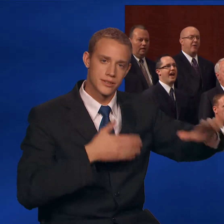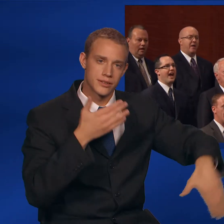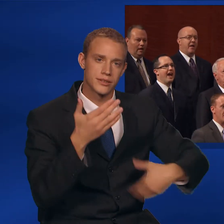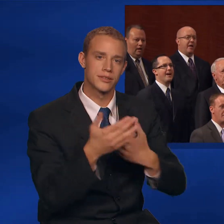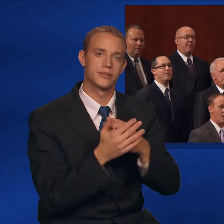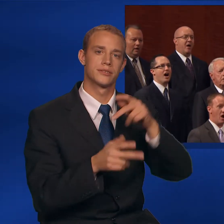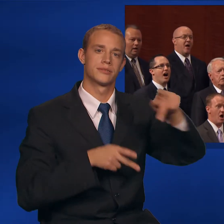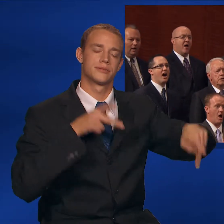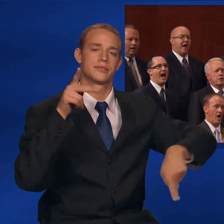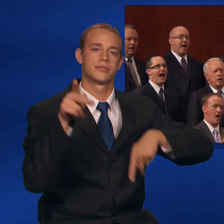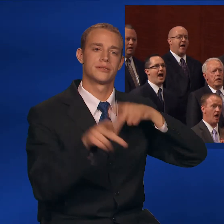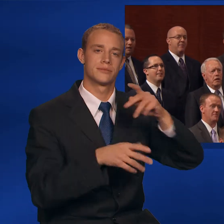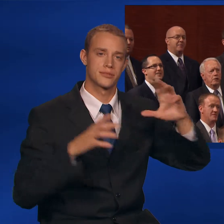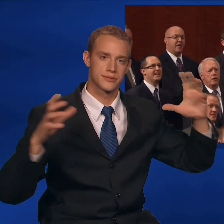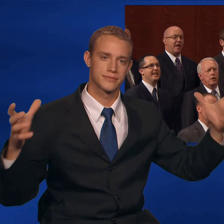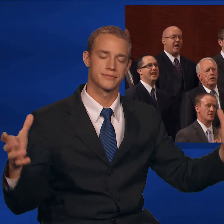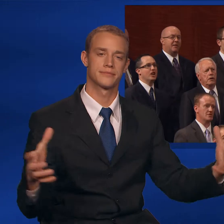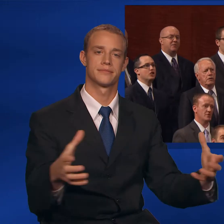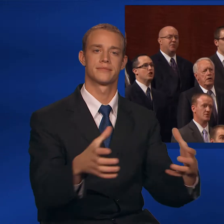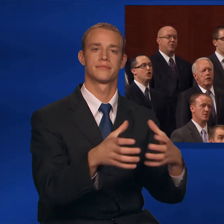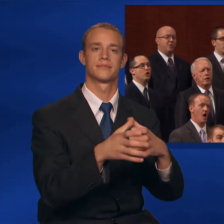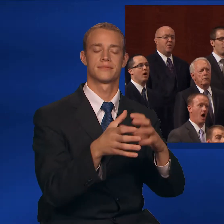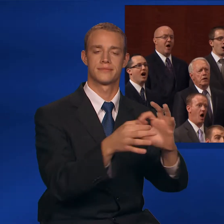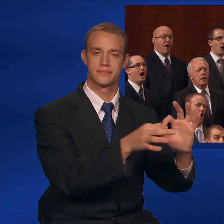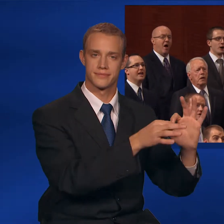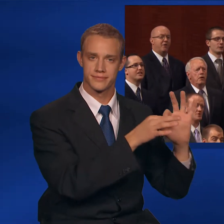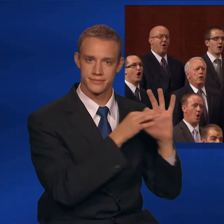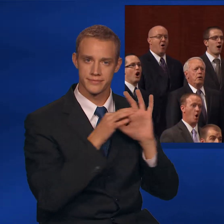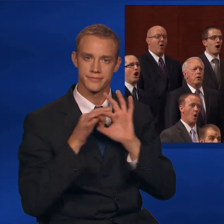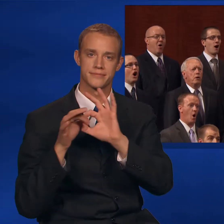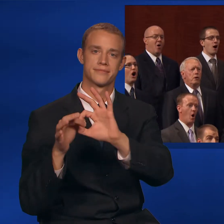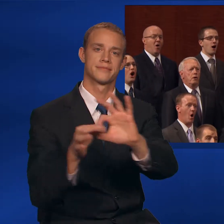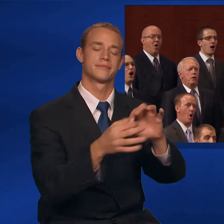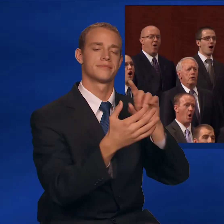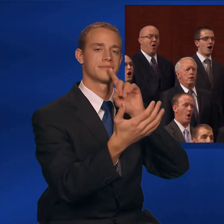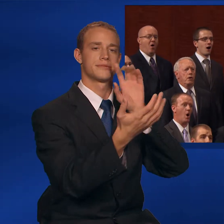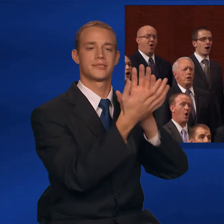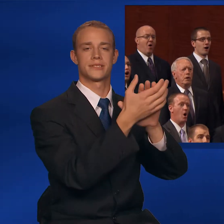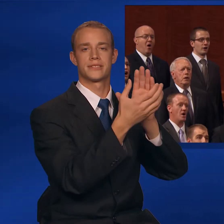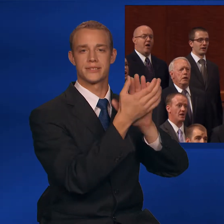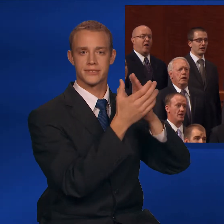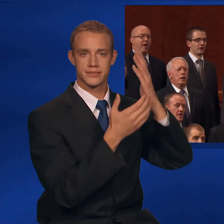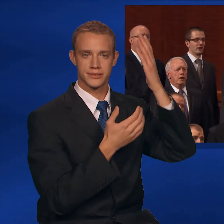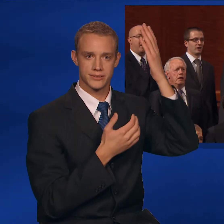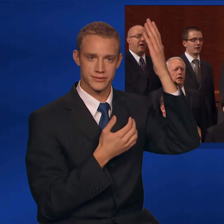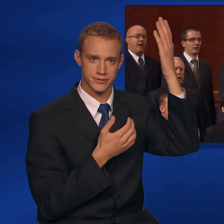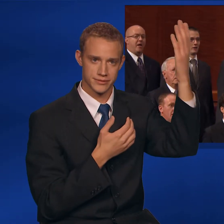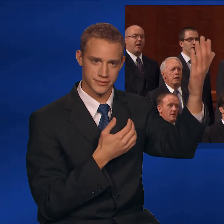all in me adore Him.